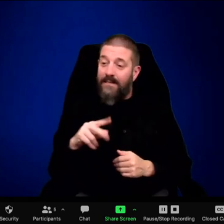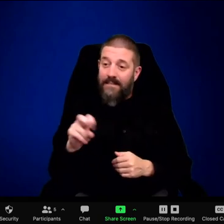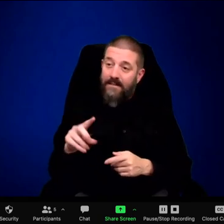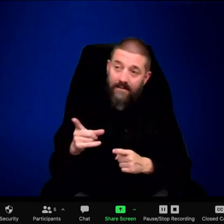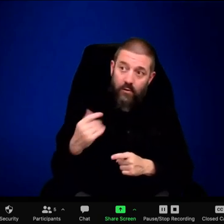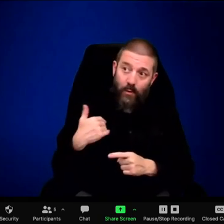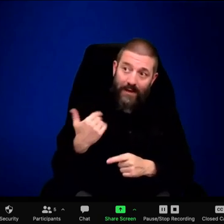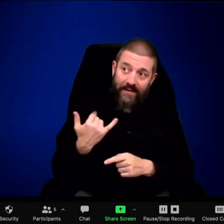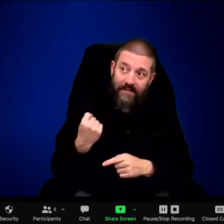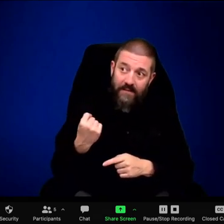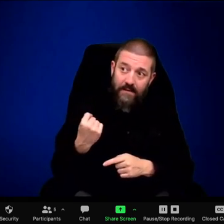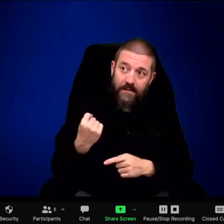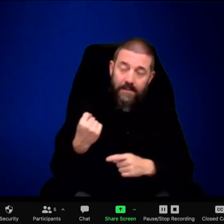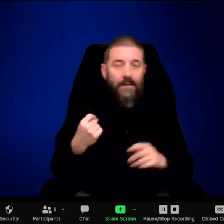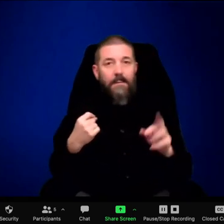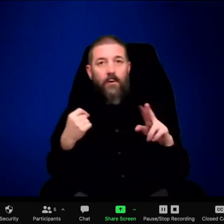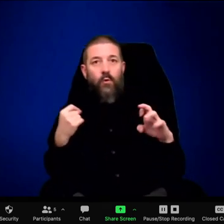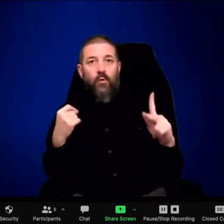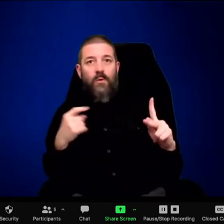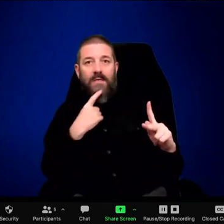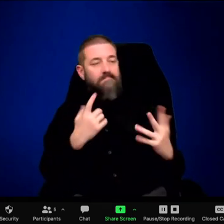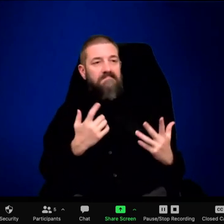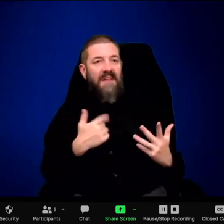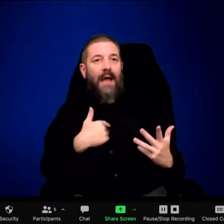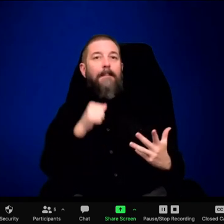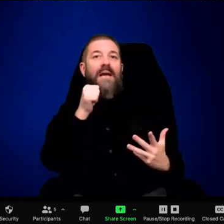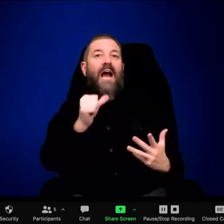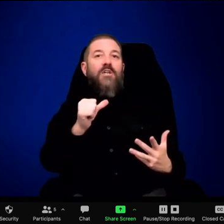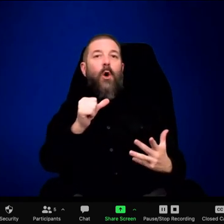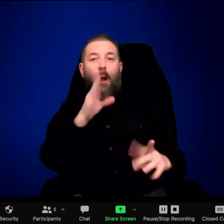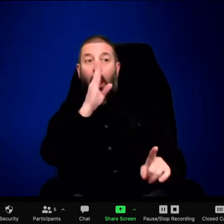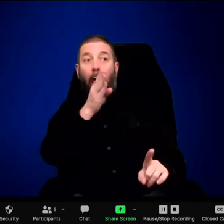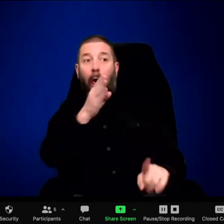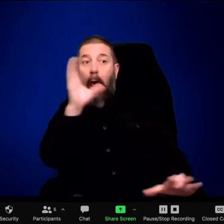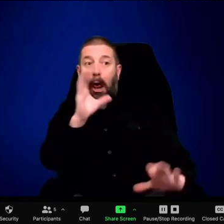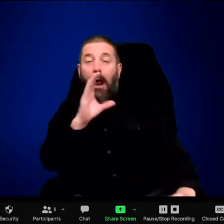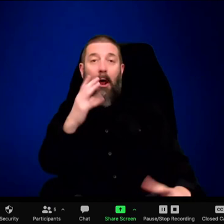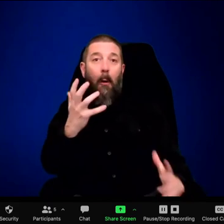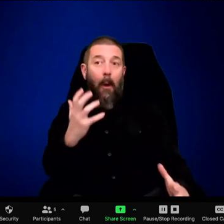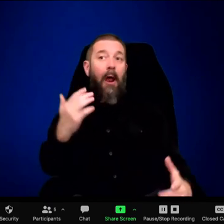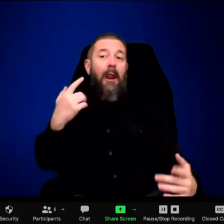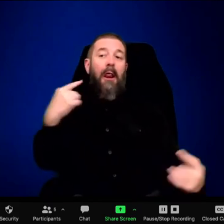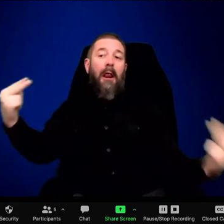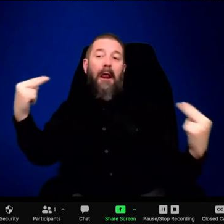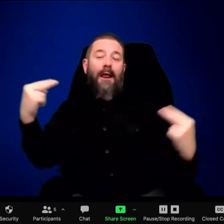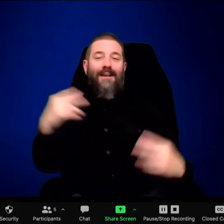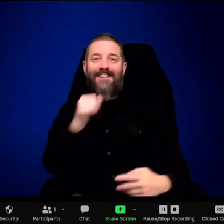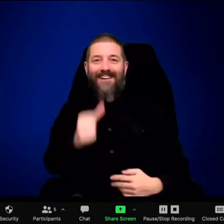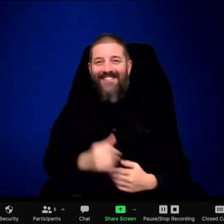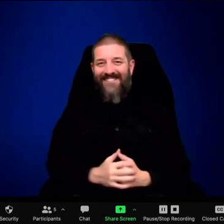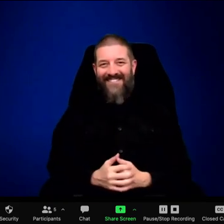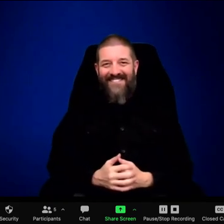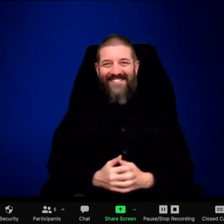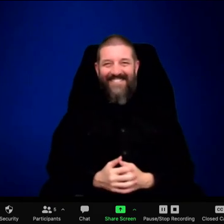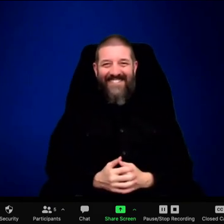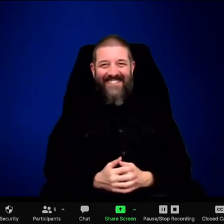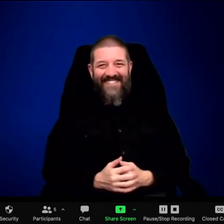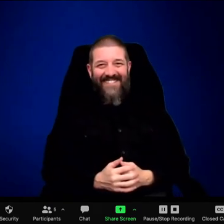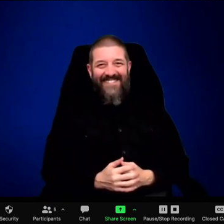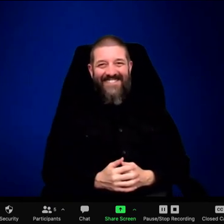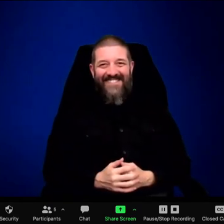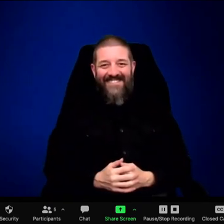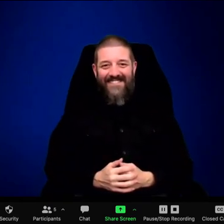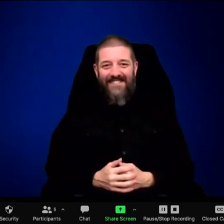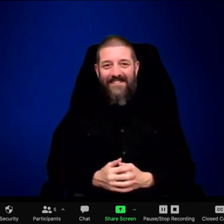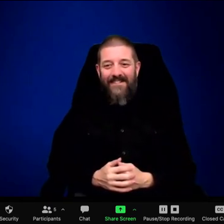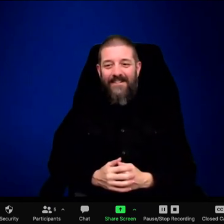I want to ask you one question. Do you have a place named after you yet? Like Rick's Hill or Rick's Creek? Yeah, there is. Yeah.